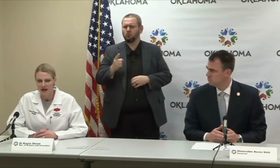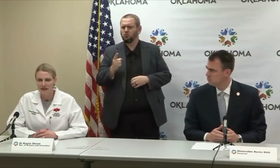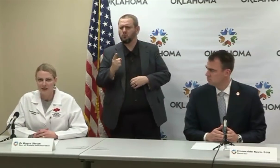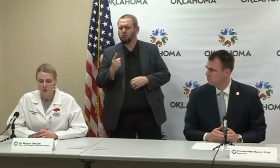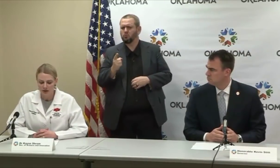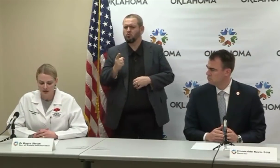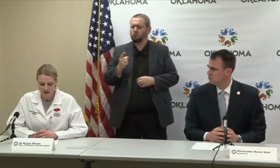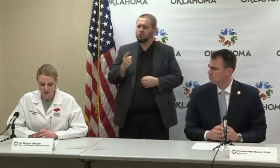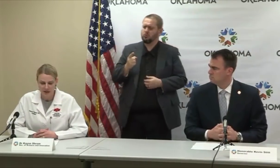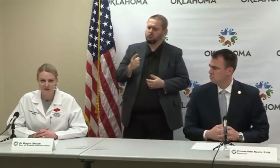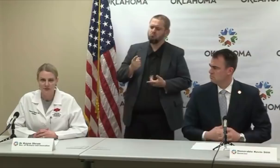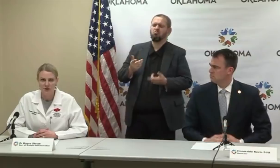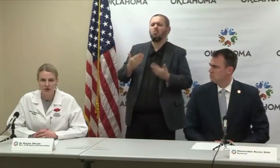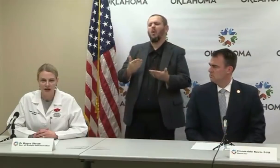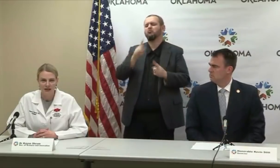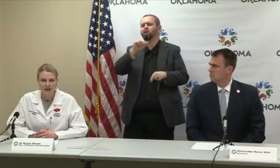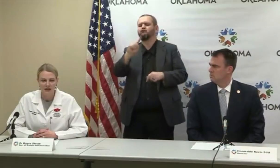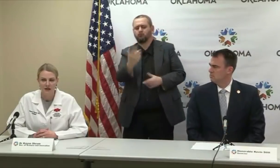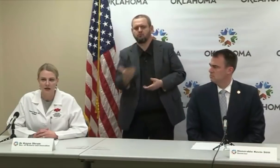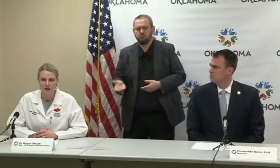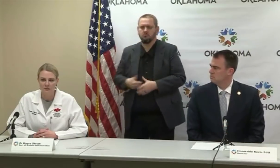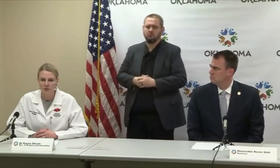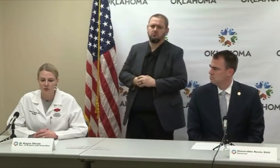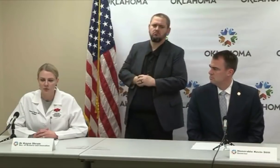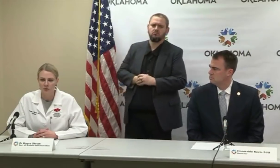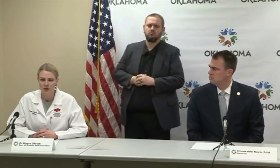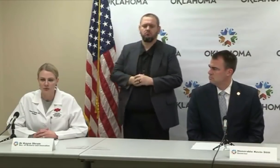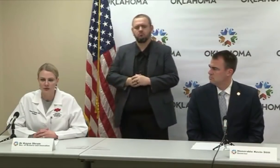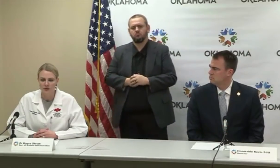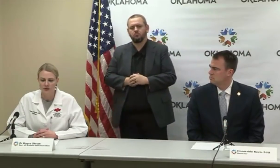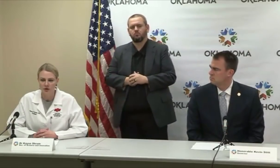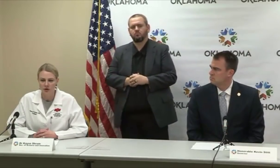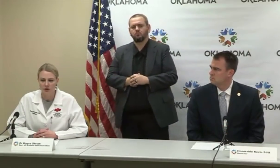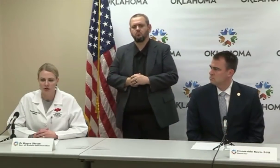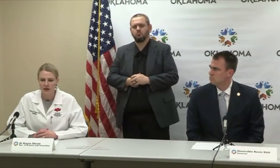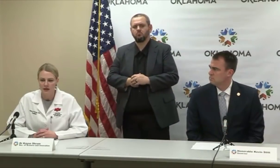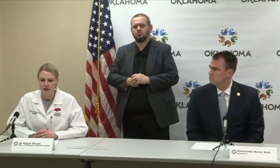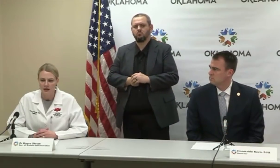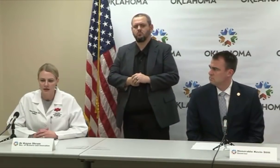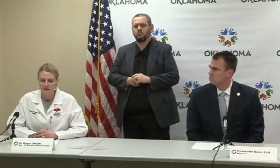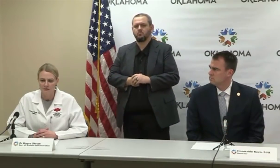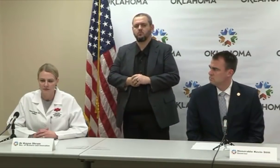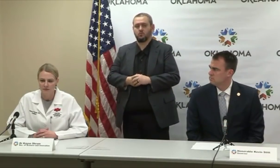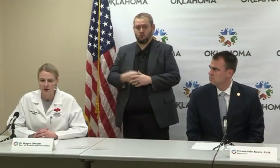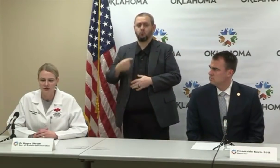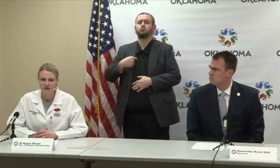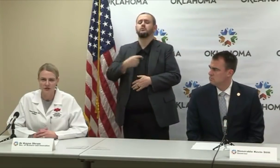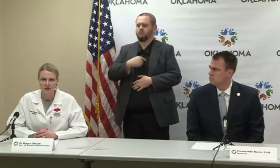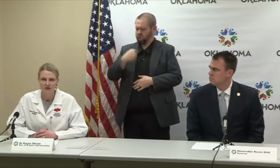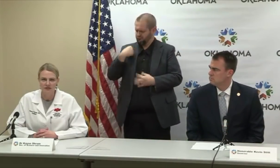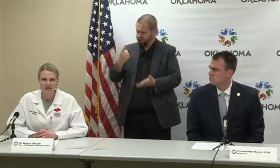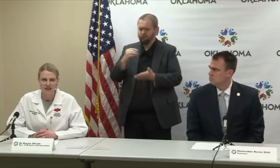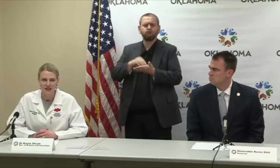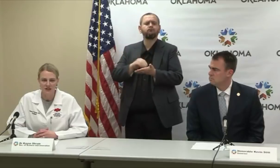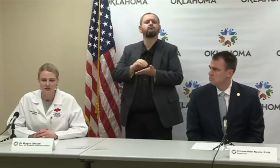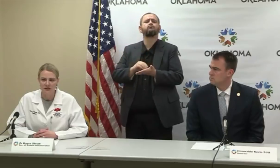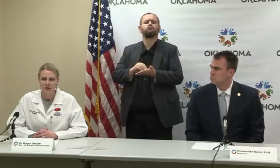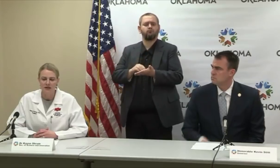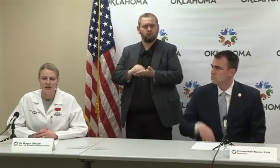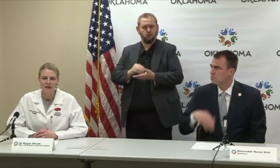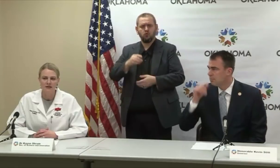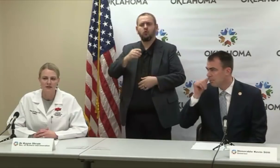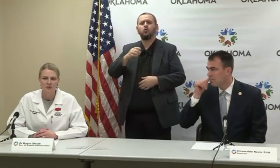Well, I think what we have been tracking, what we would call persons under investigation,